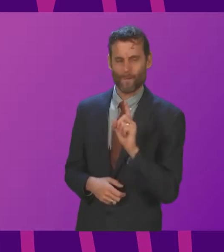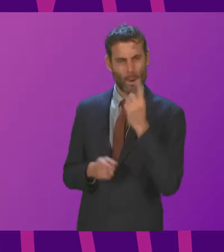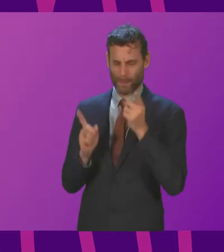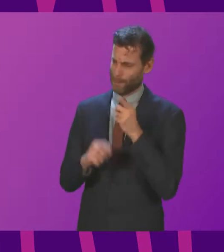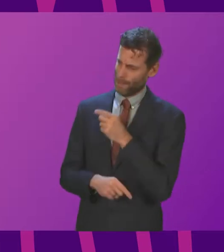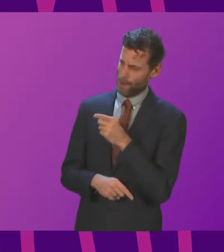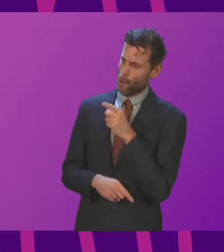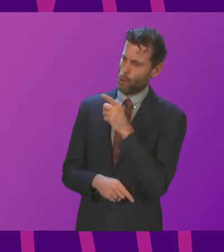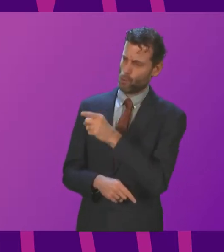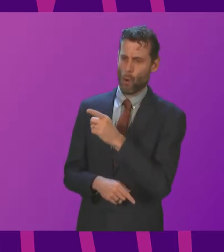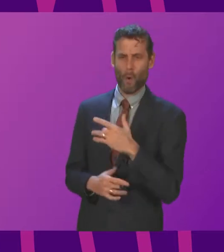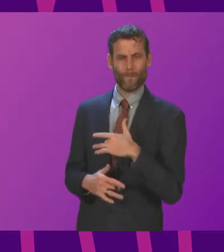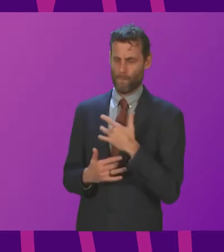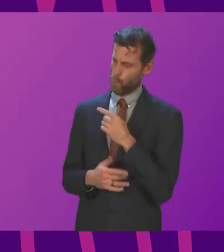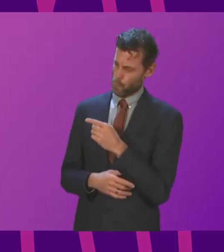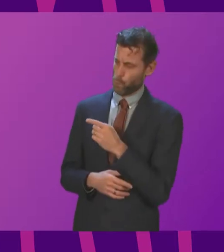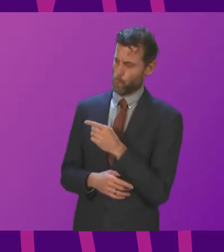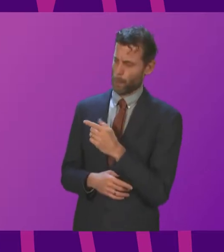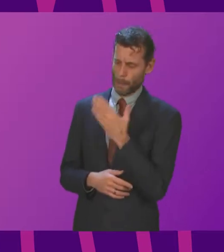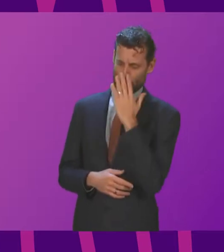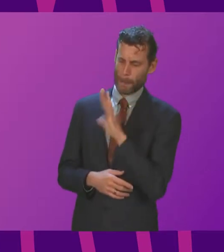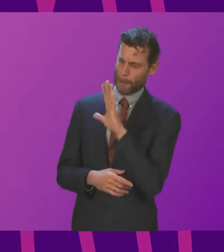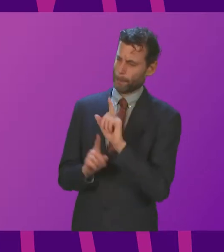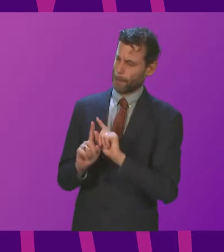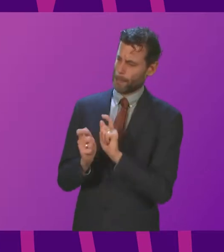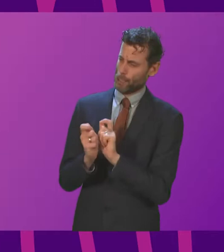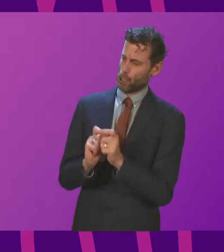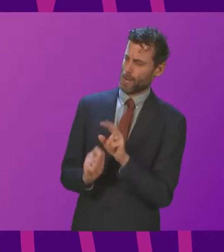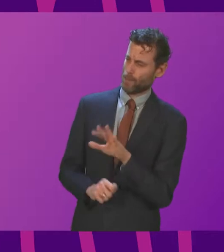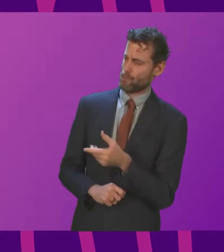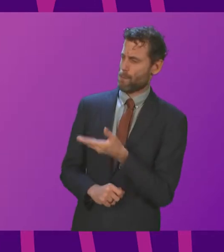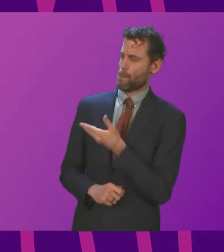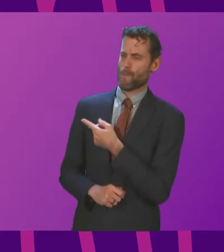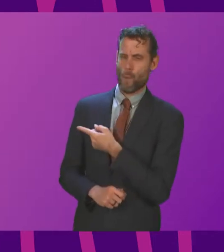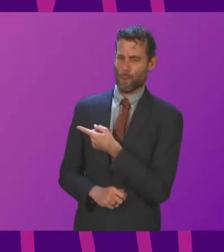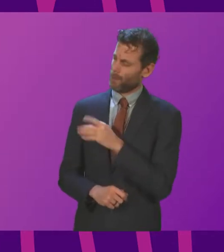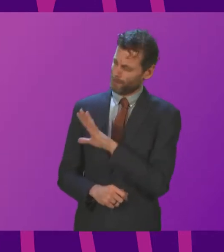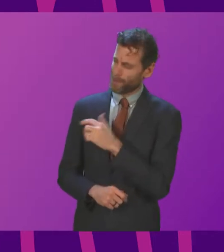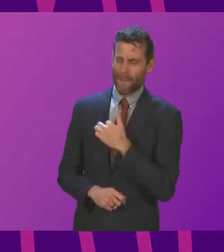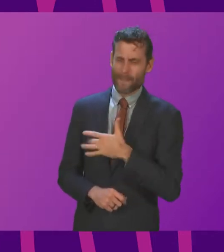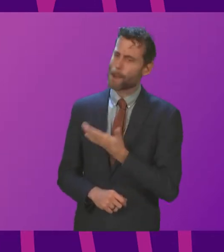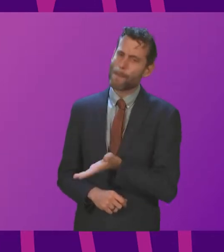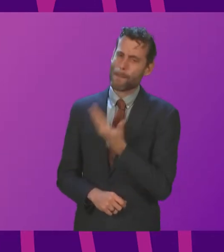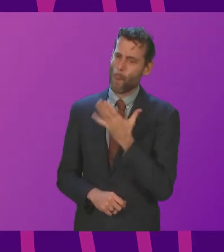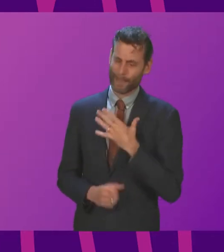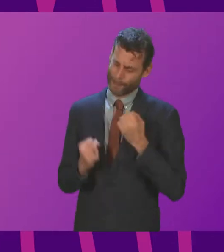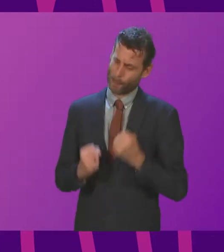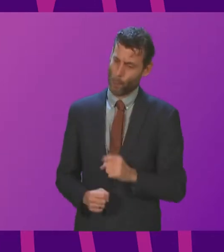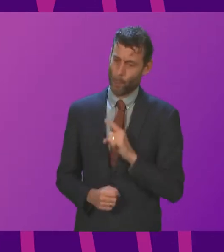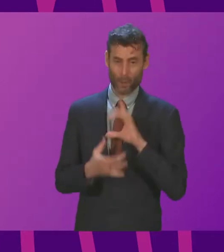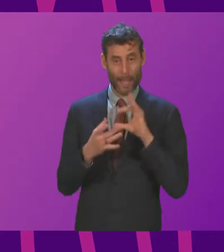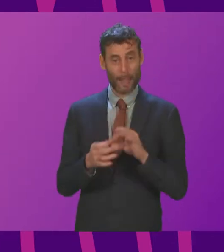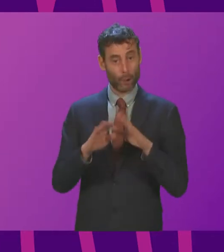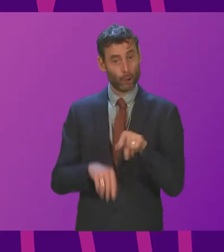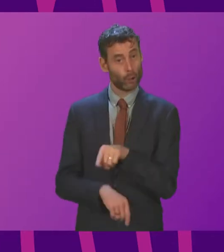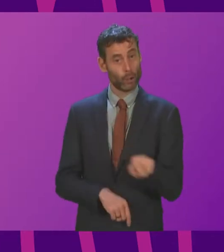is mildly welcome but I'm afraid she's not doing enough on this because it's about children's rights and she doesn't seem to be that